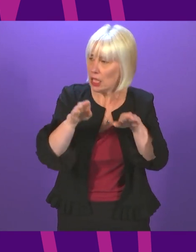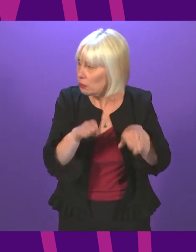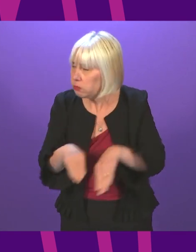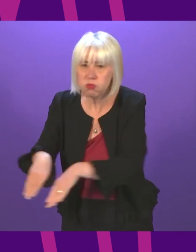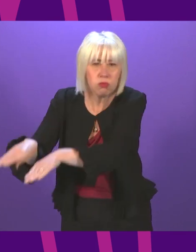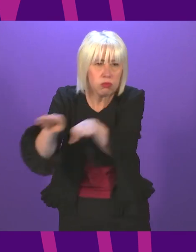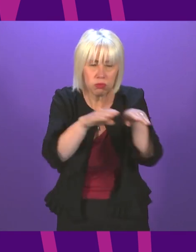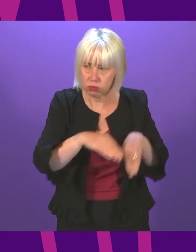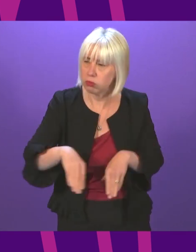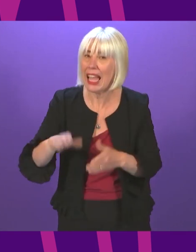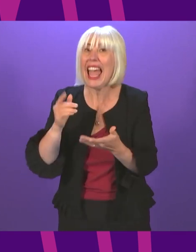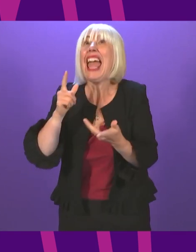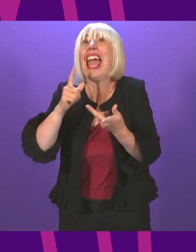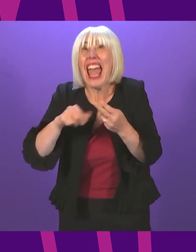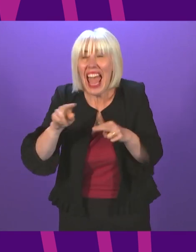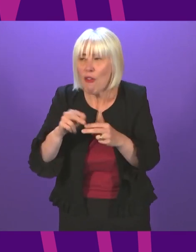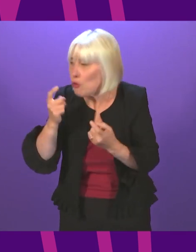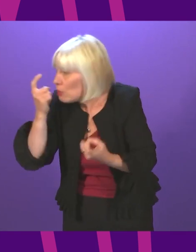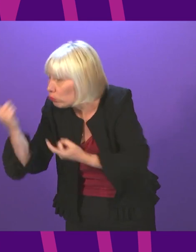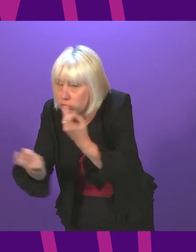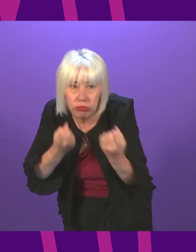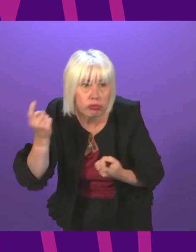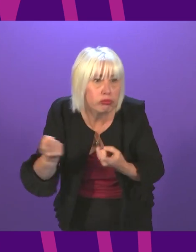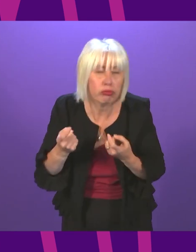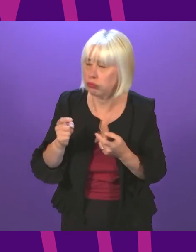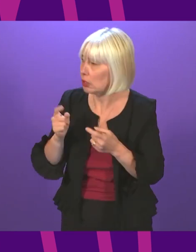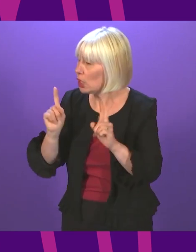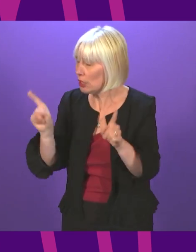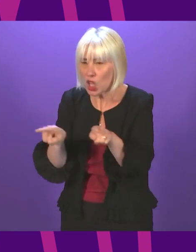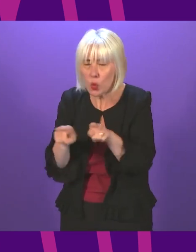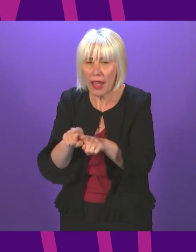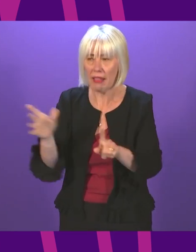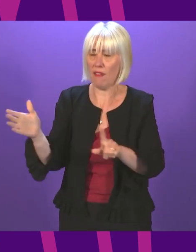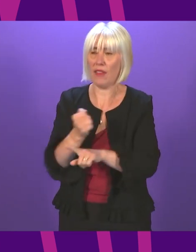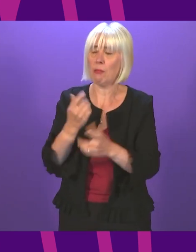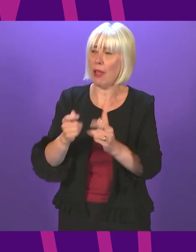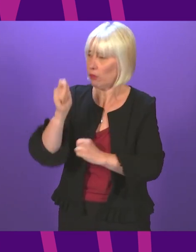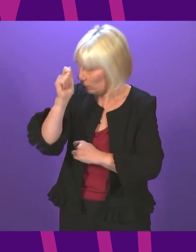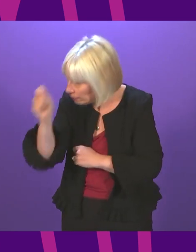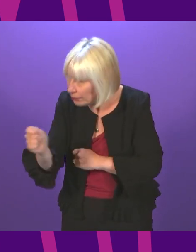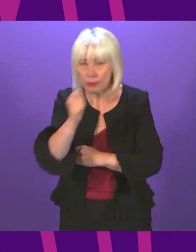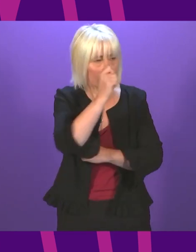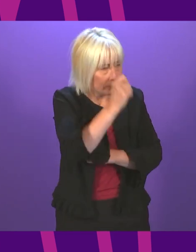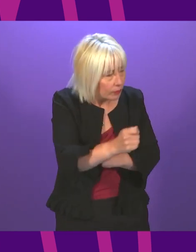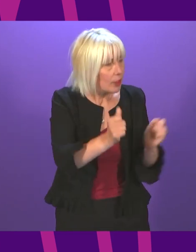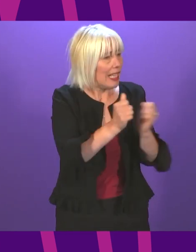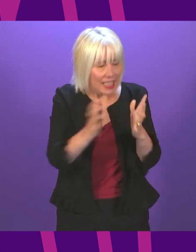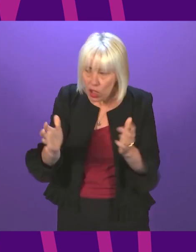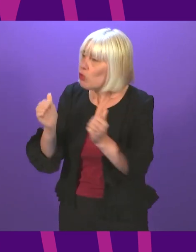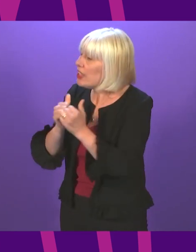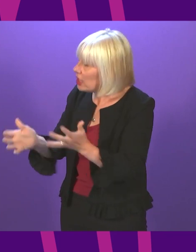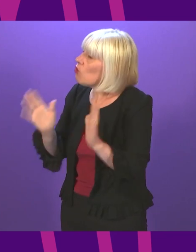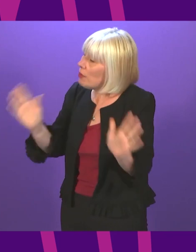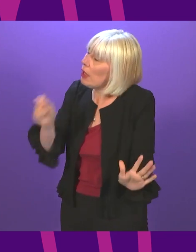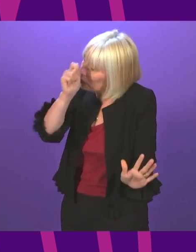found if we are willing to find it, while still acknowledging and respecting our disagreements. So despite